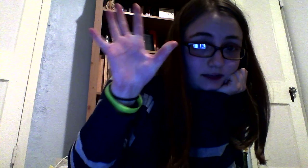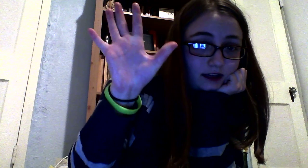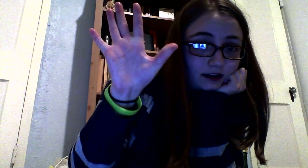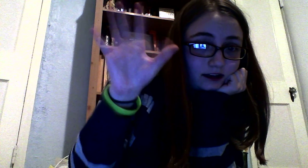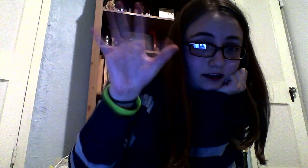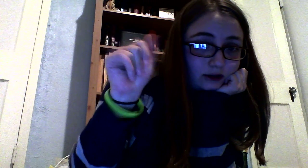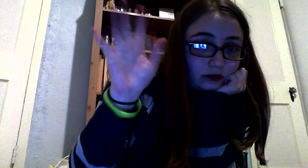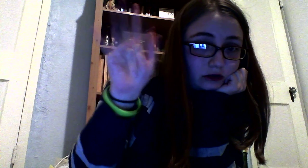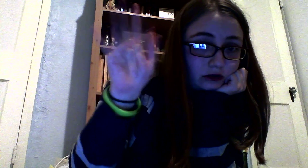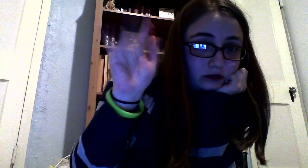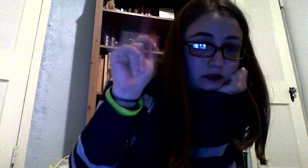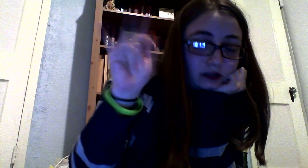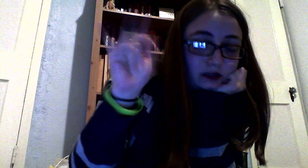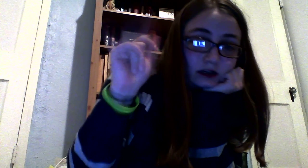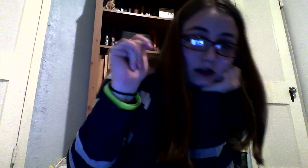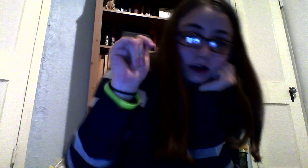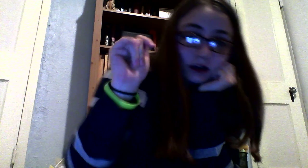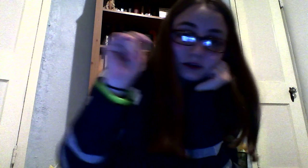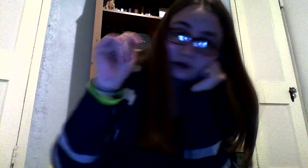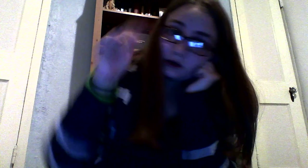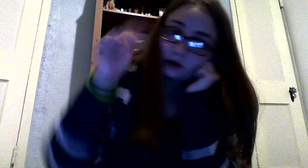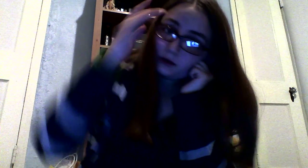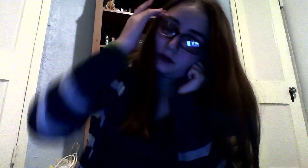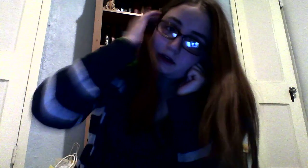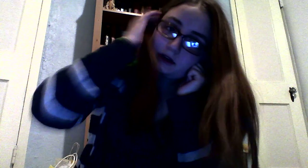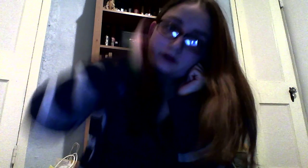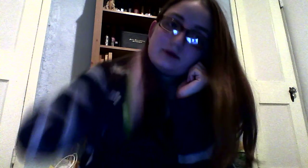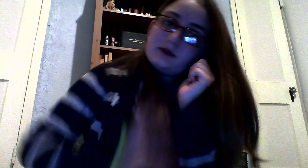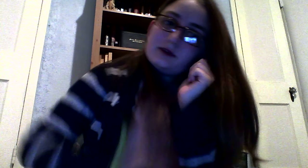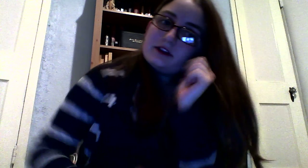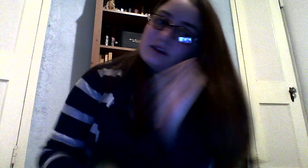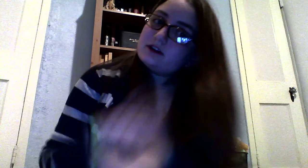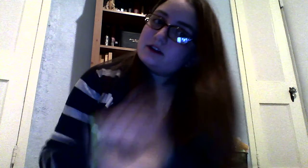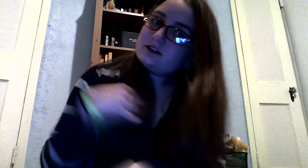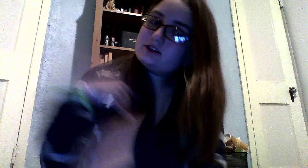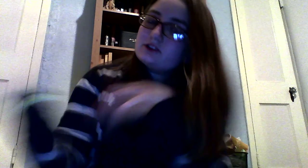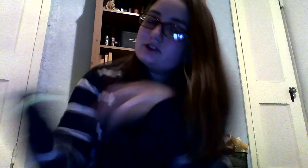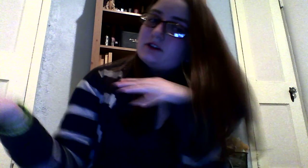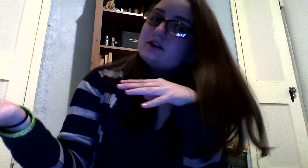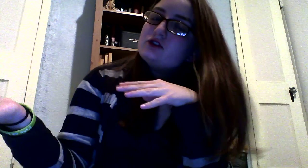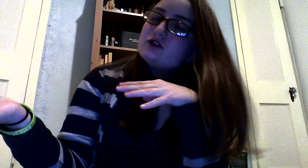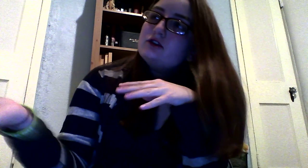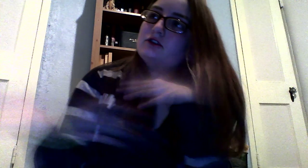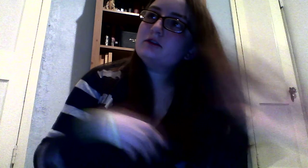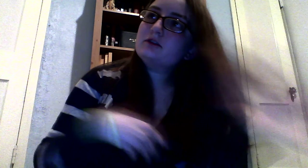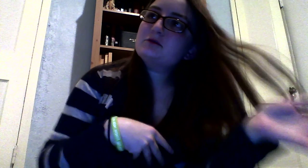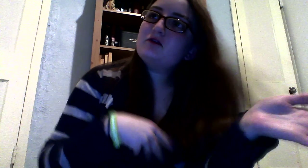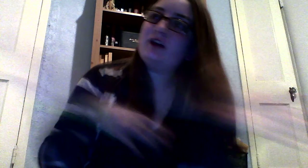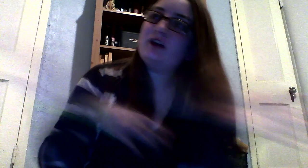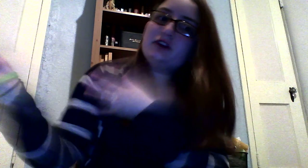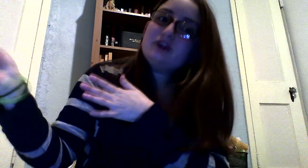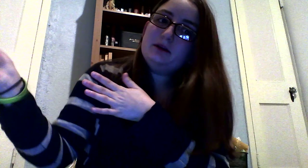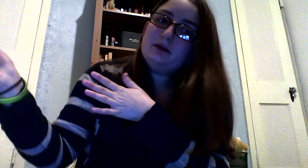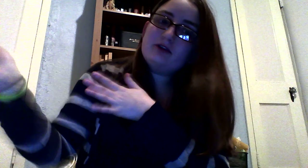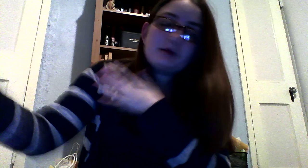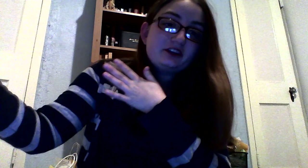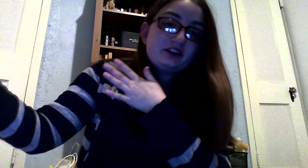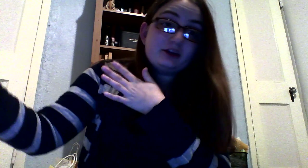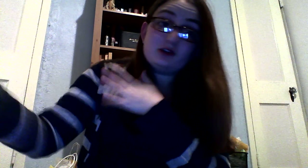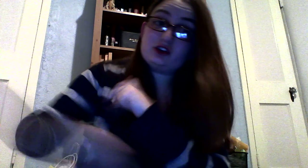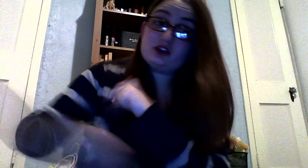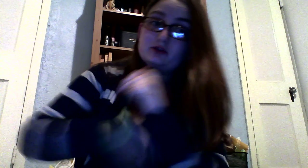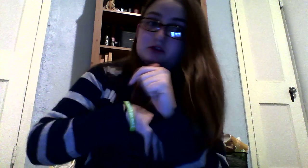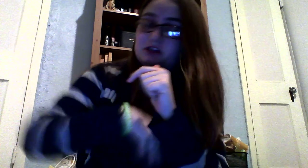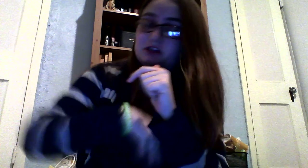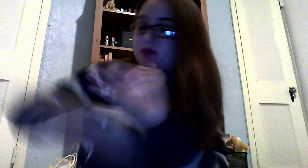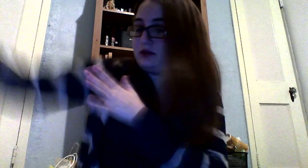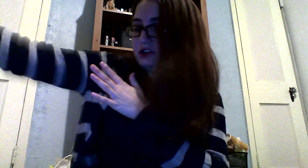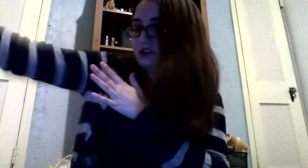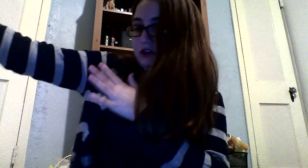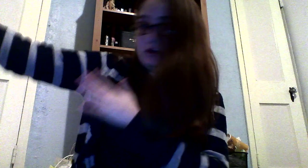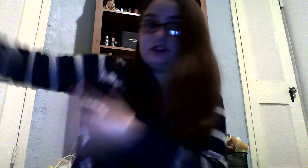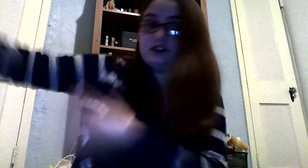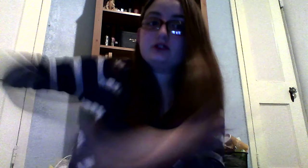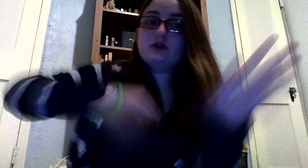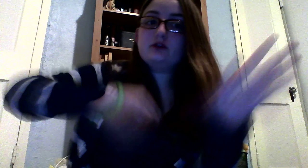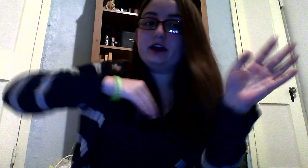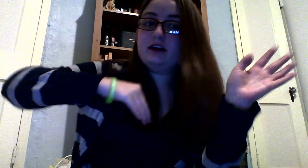Hey y'all! So, with just having shorter terms, finals have been rapidly approaching, which means papers out the wazoo and